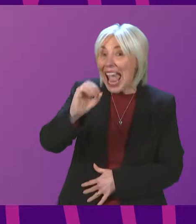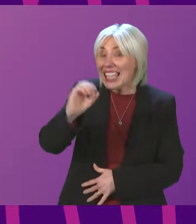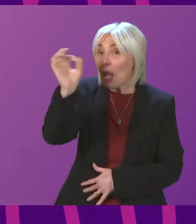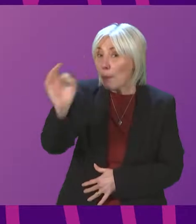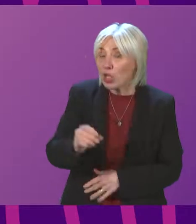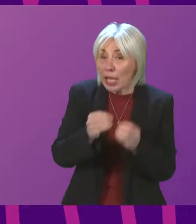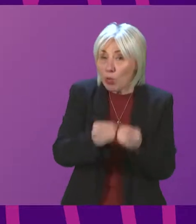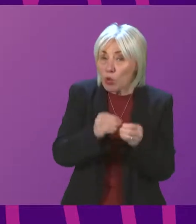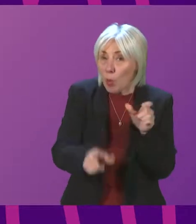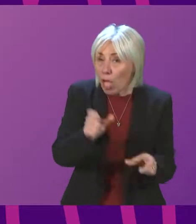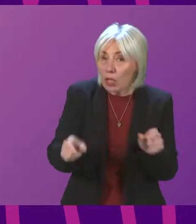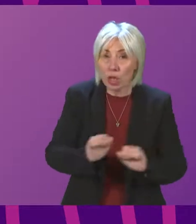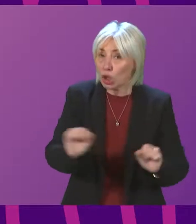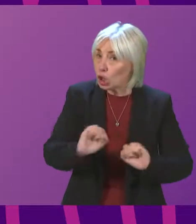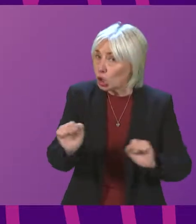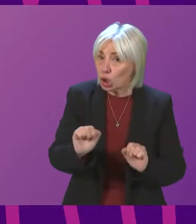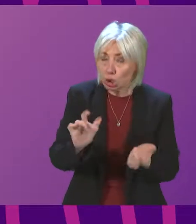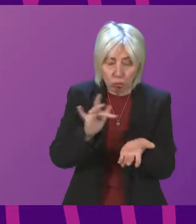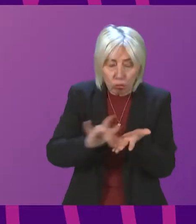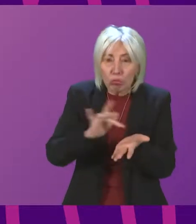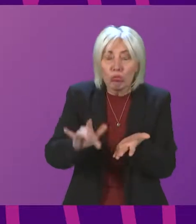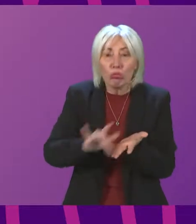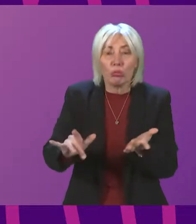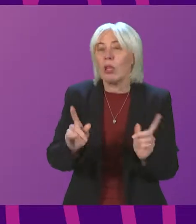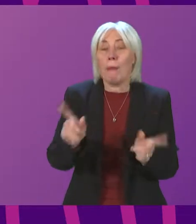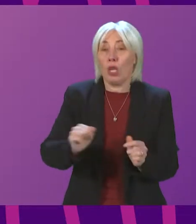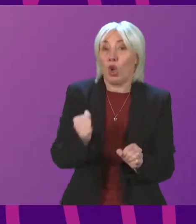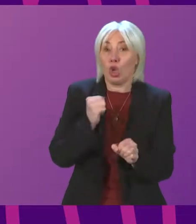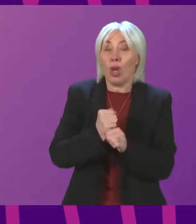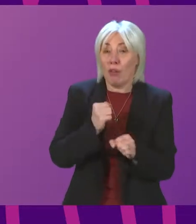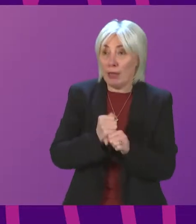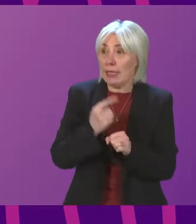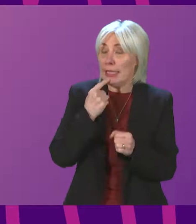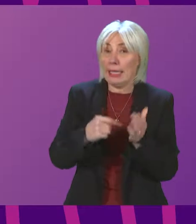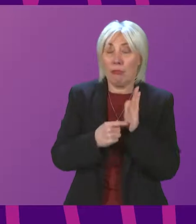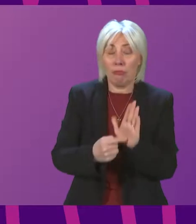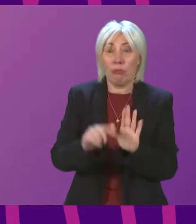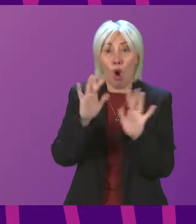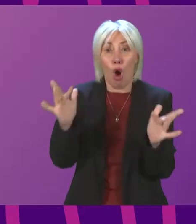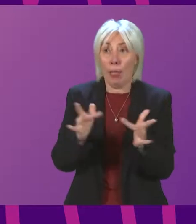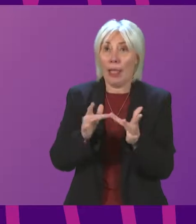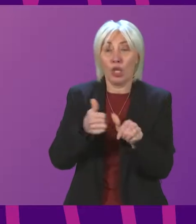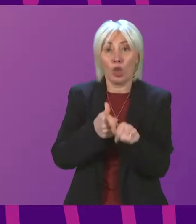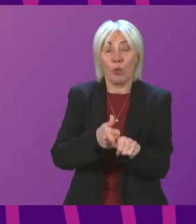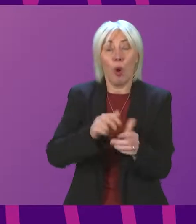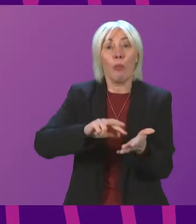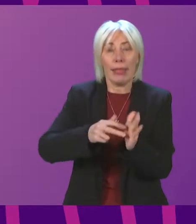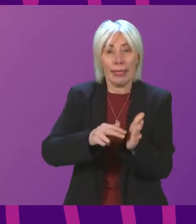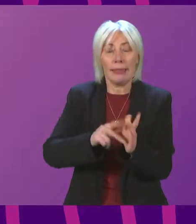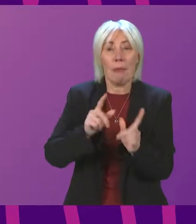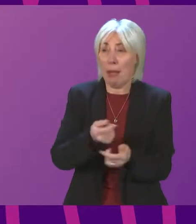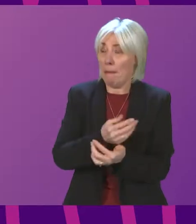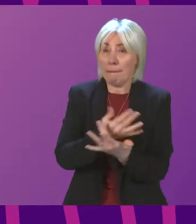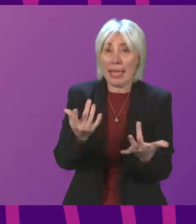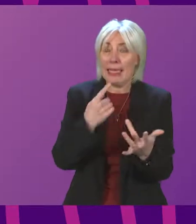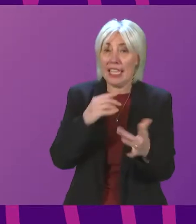pupils still do not have a digital device, despite the Scottish Government outlining their online support plans. In addition, many will feel